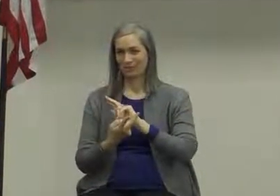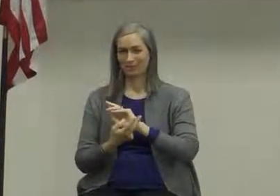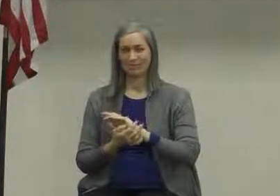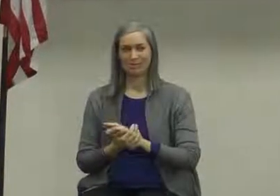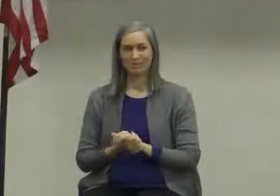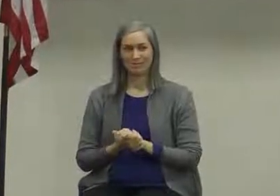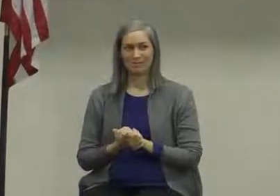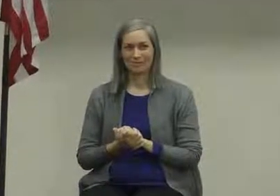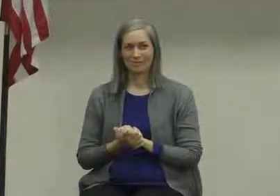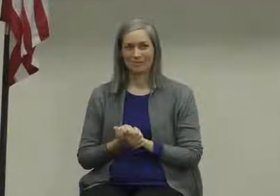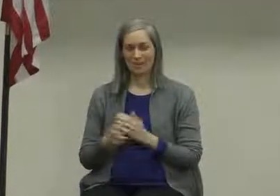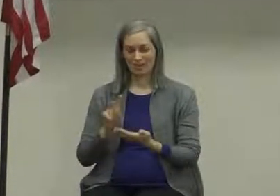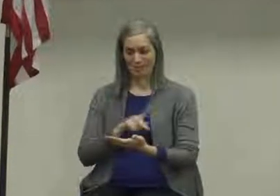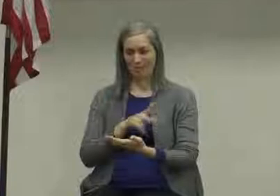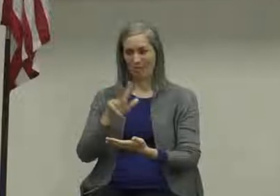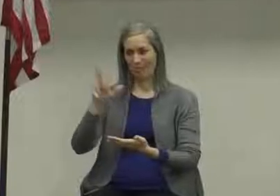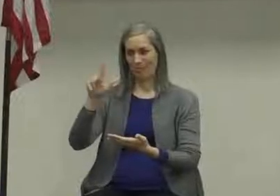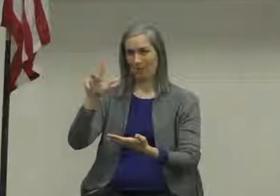okay psalm 23